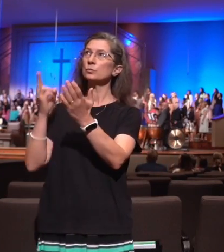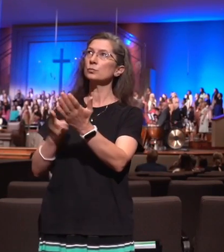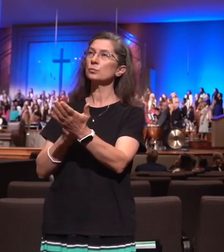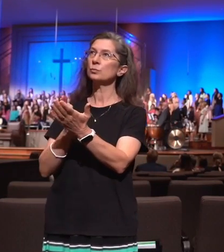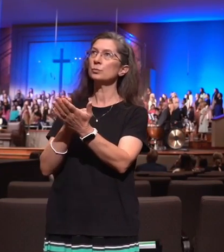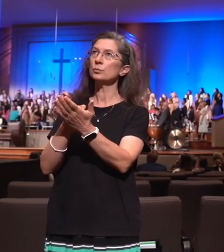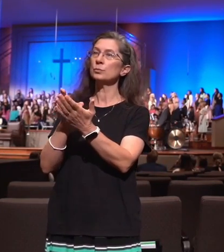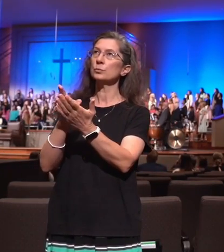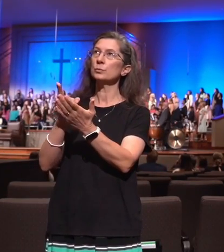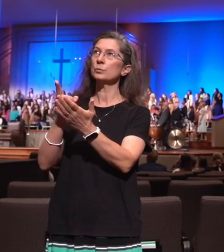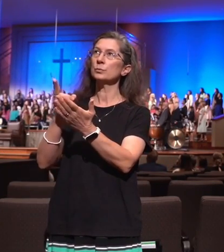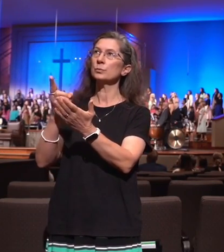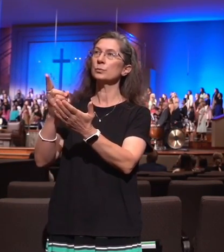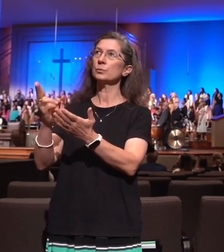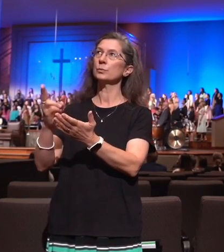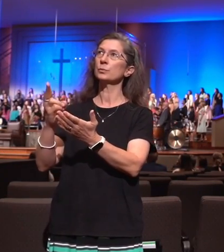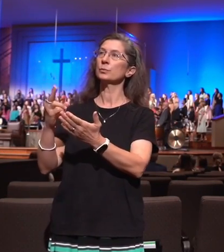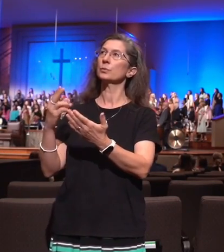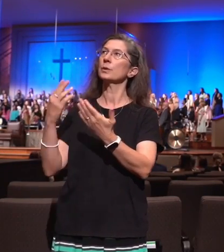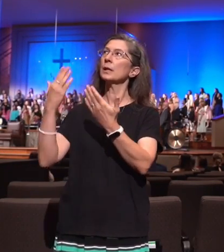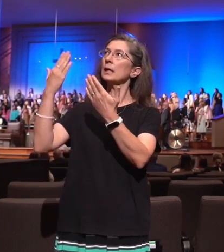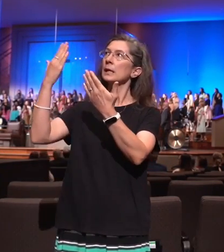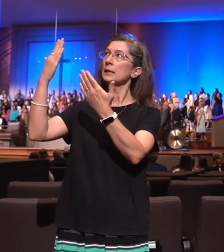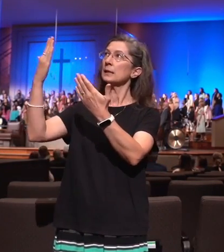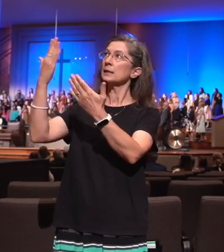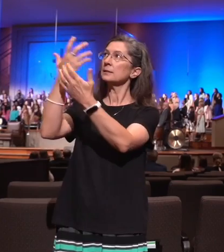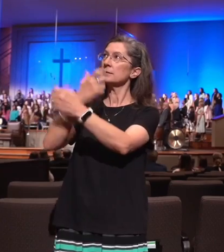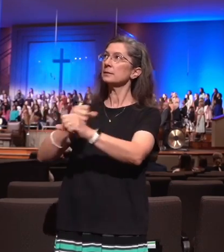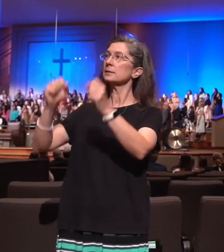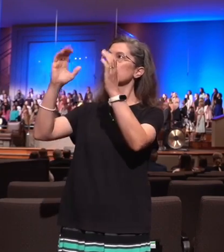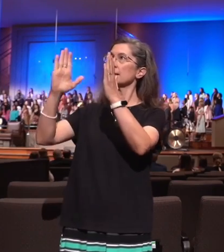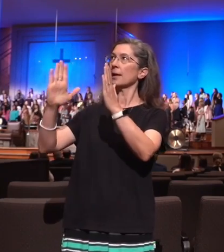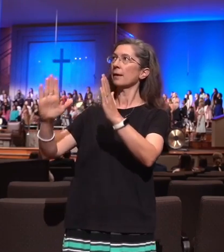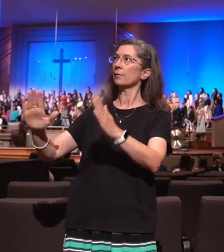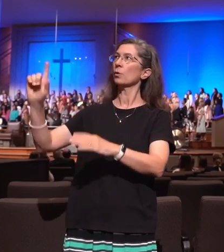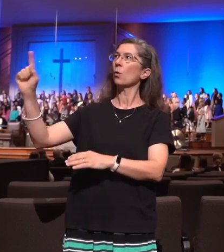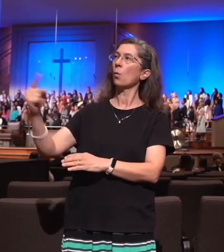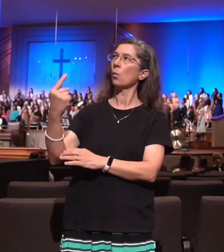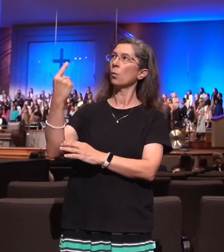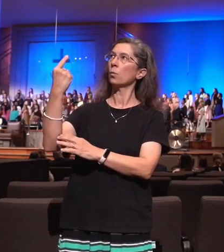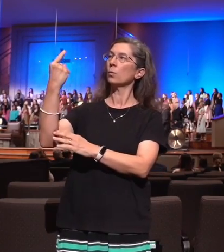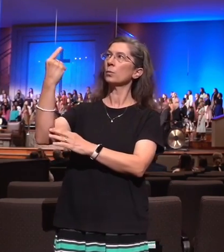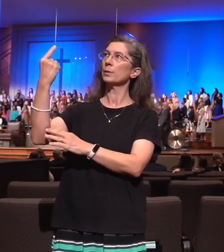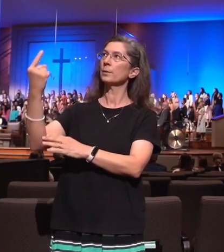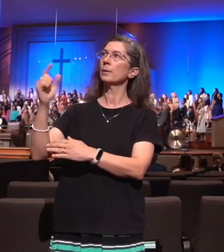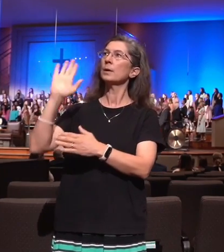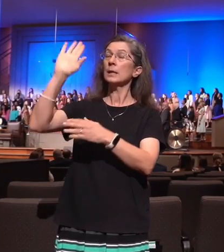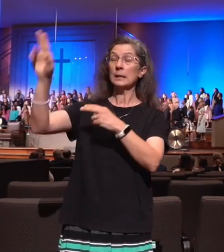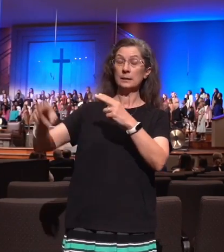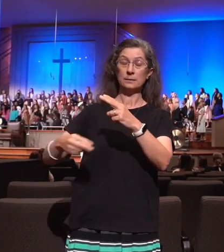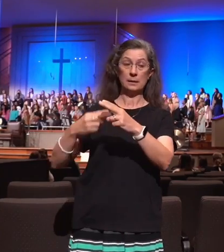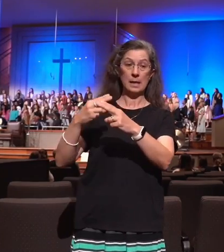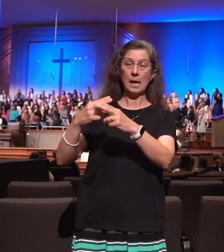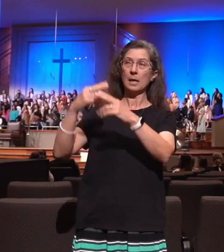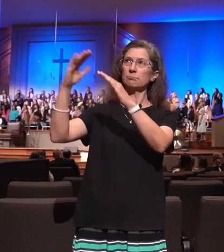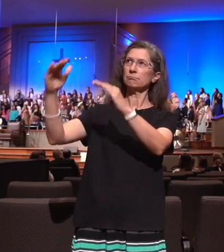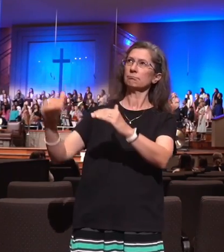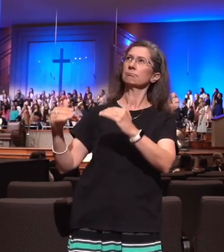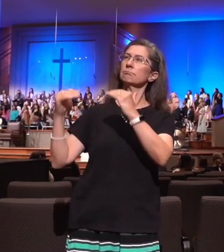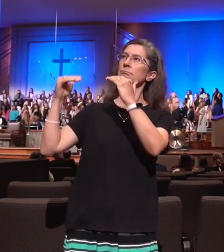there is no other Savior, there is no other name, creation